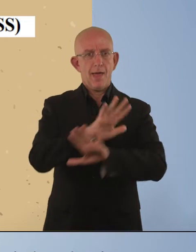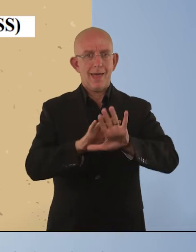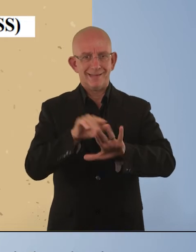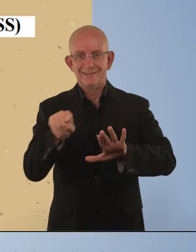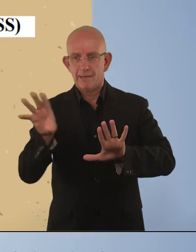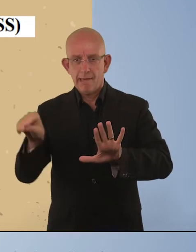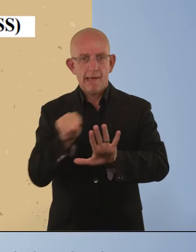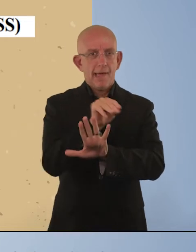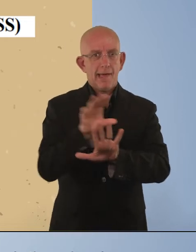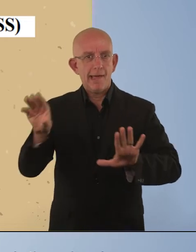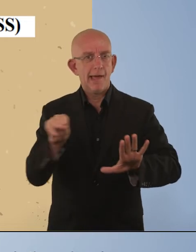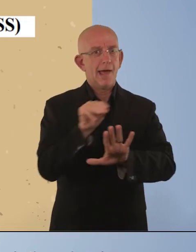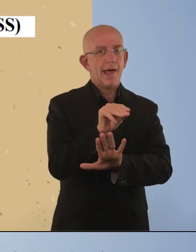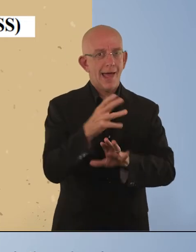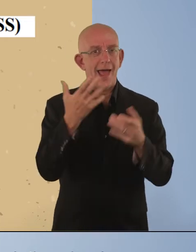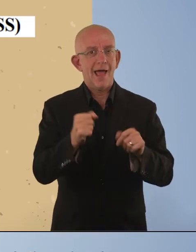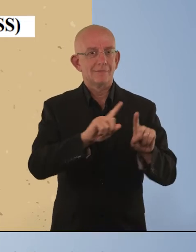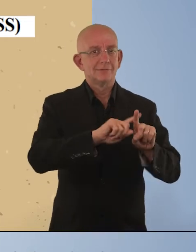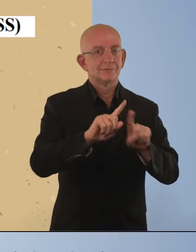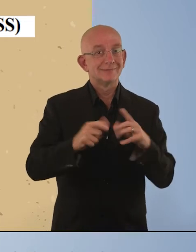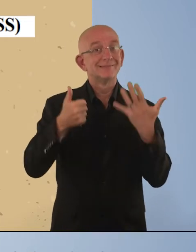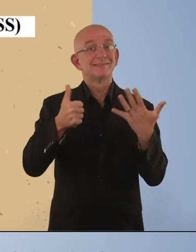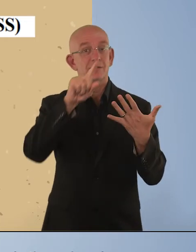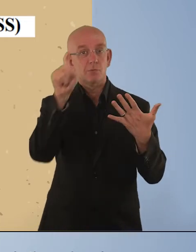in these domains are captured through the other six questions.